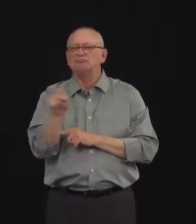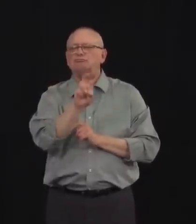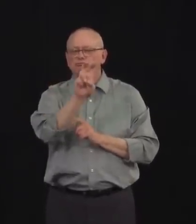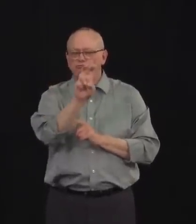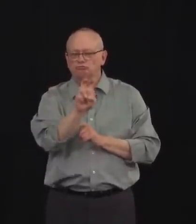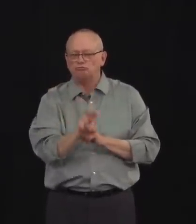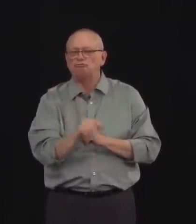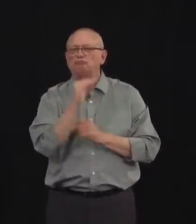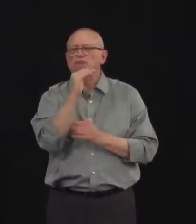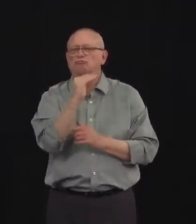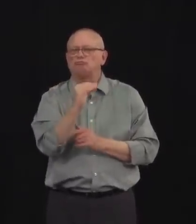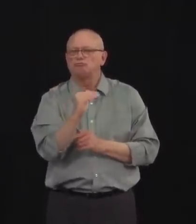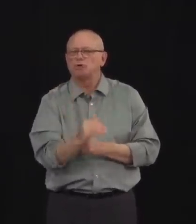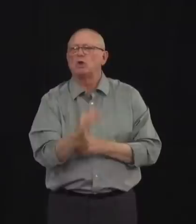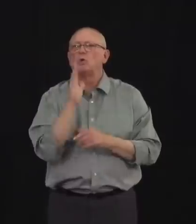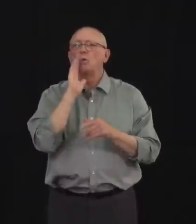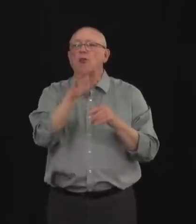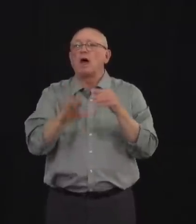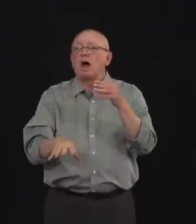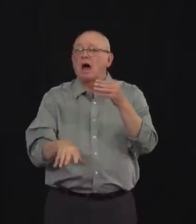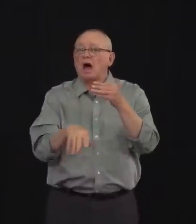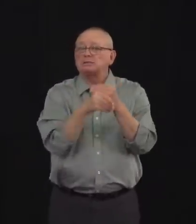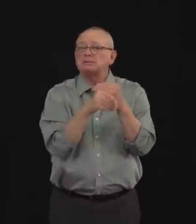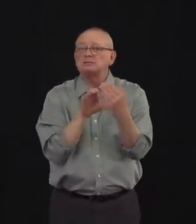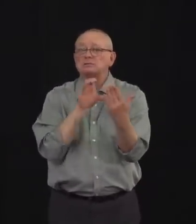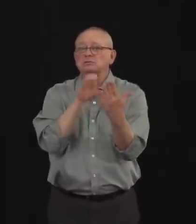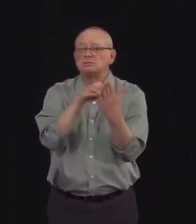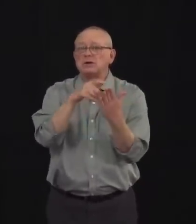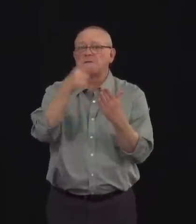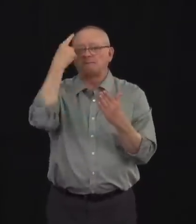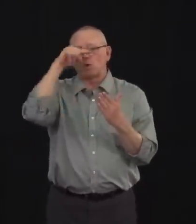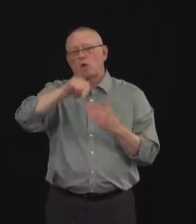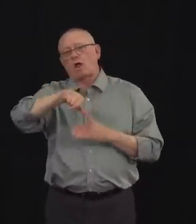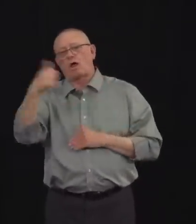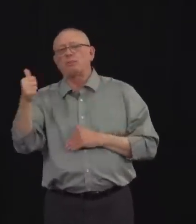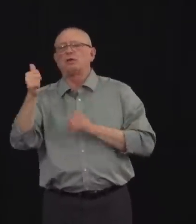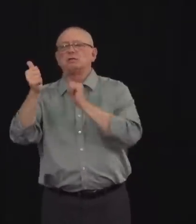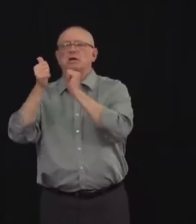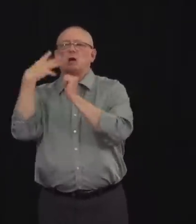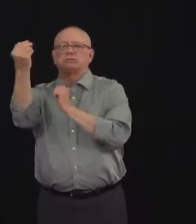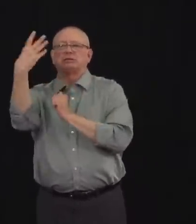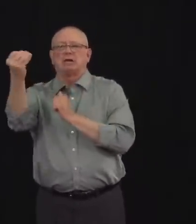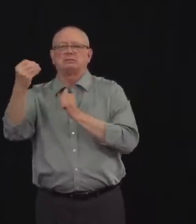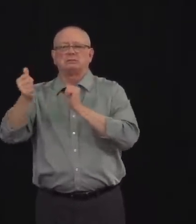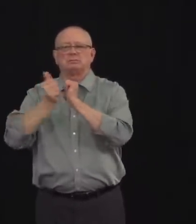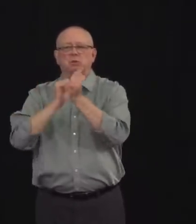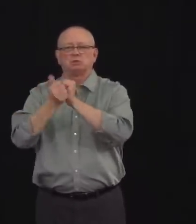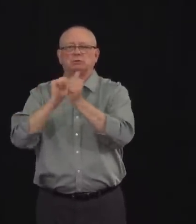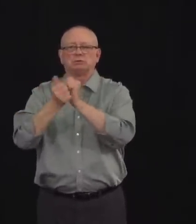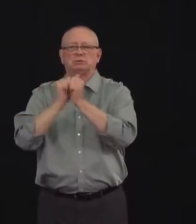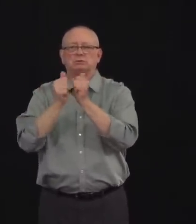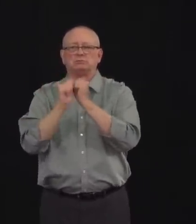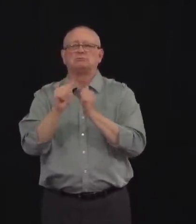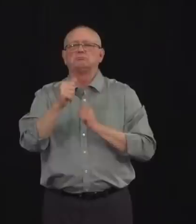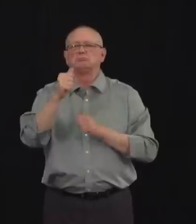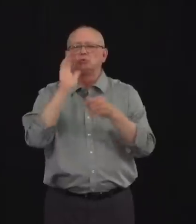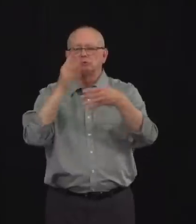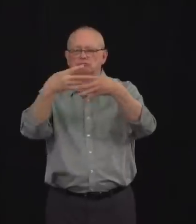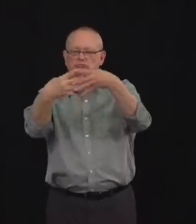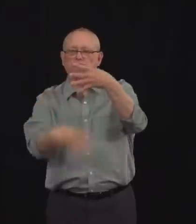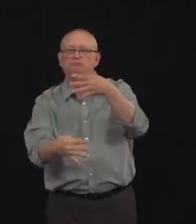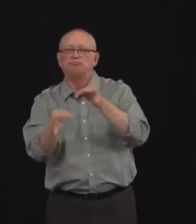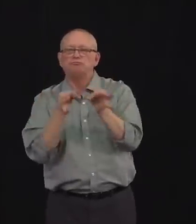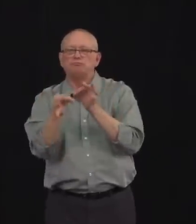recreation applicable for Stage 1 across the province. I know many people are eager to get outside with their teammates and play their